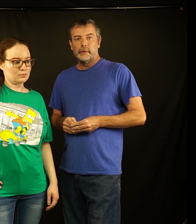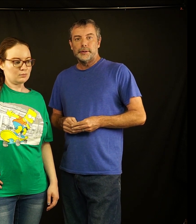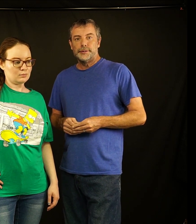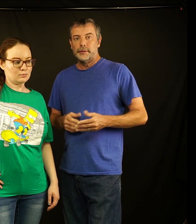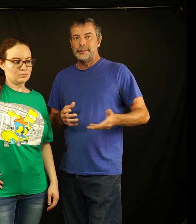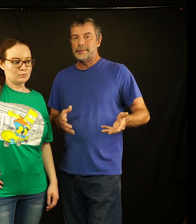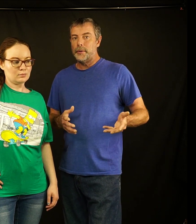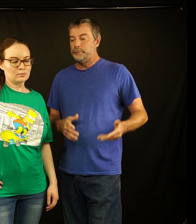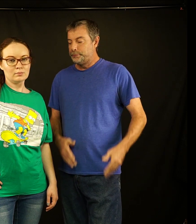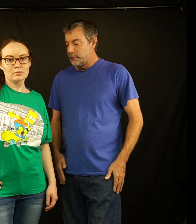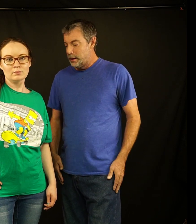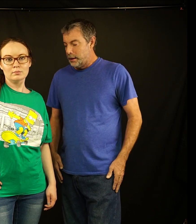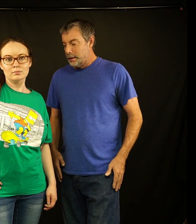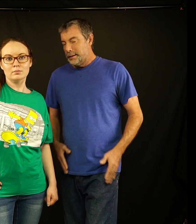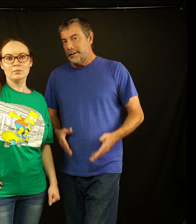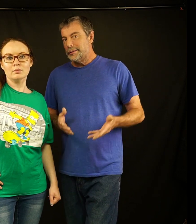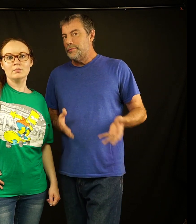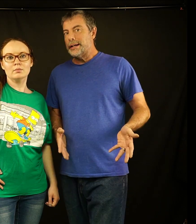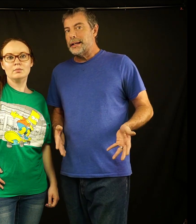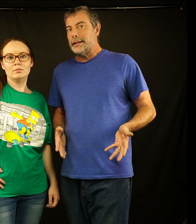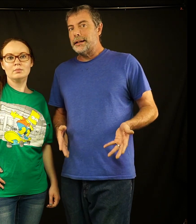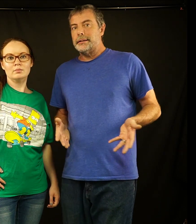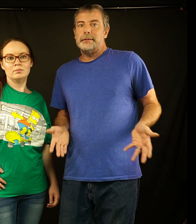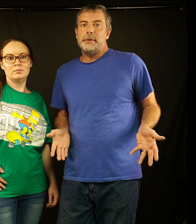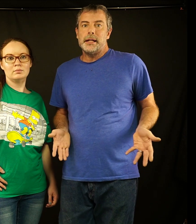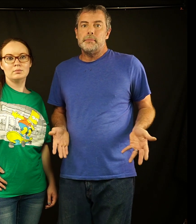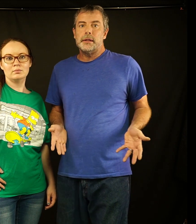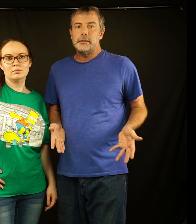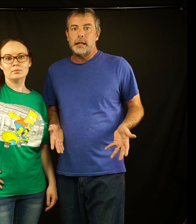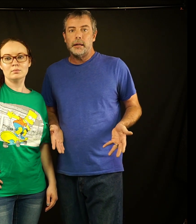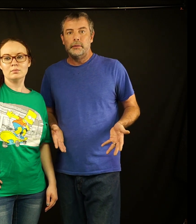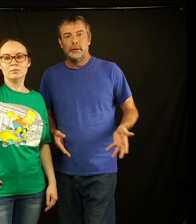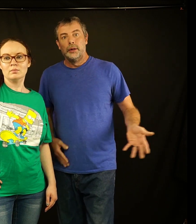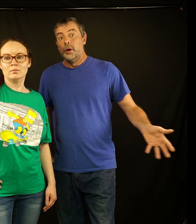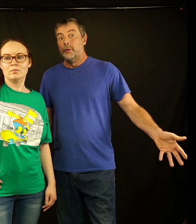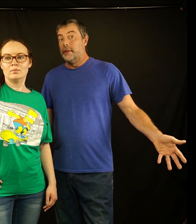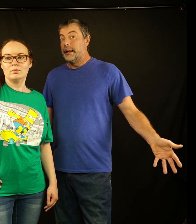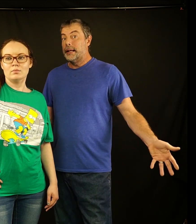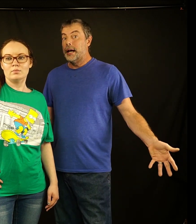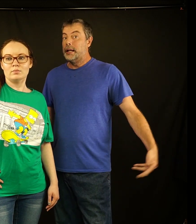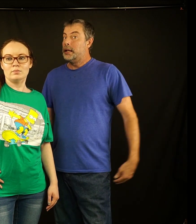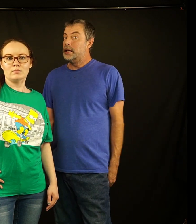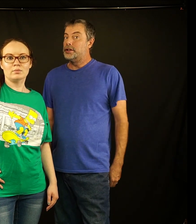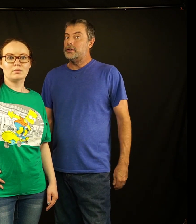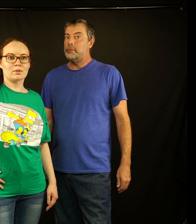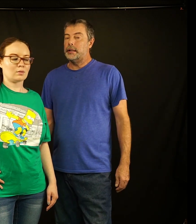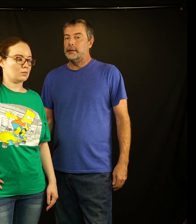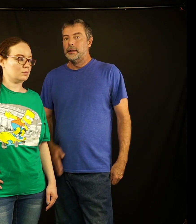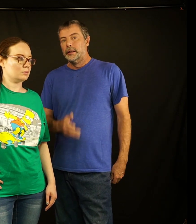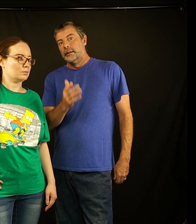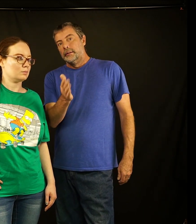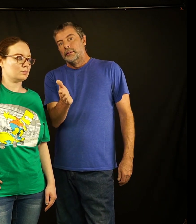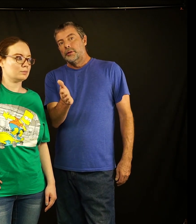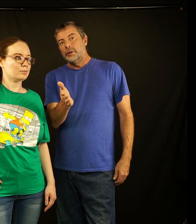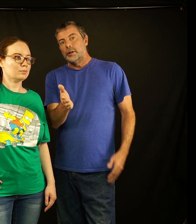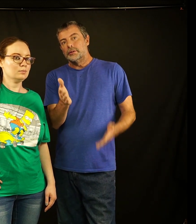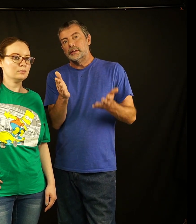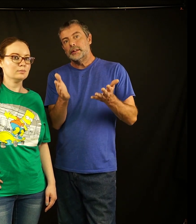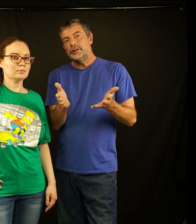this so you know you might not like it this might not be your style then again it just might who knows let's